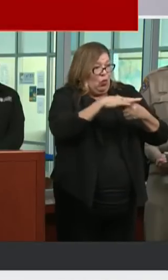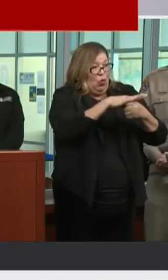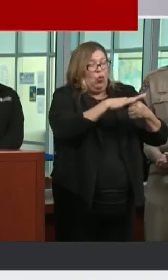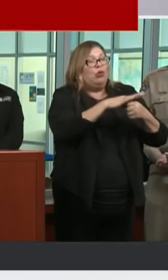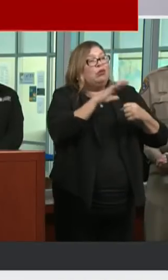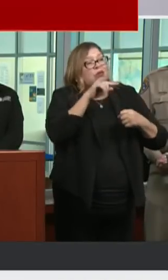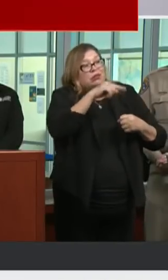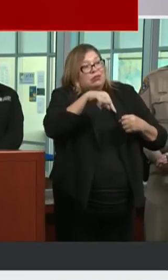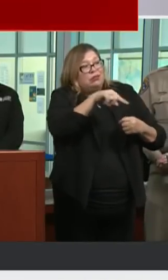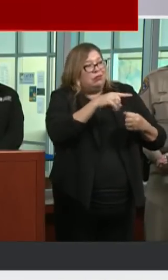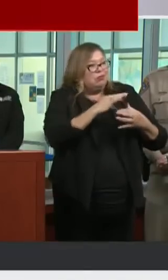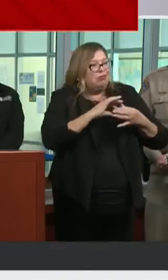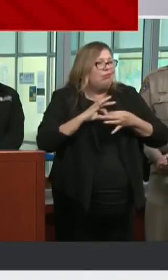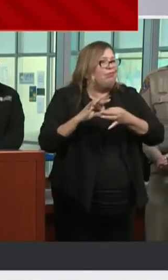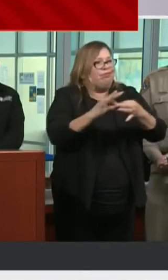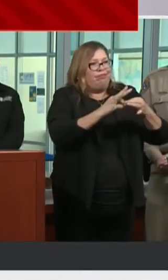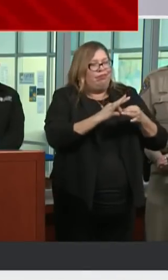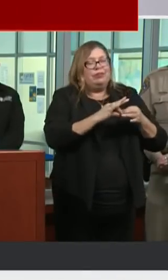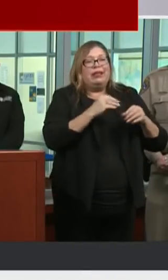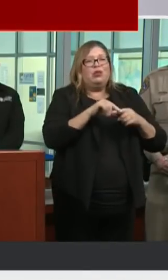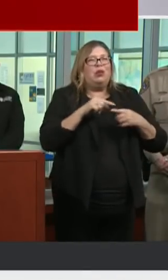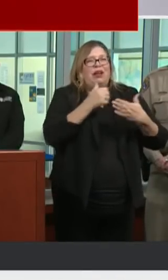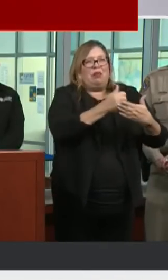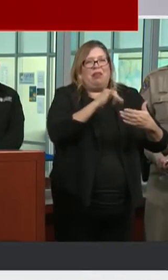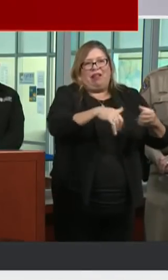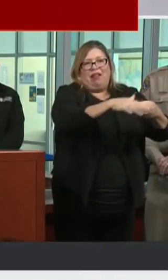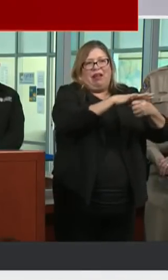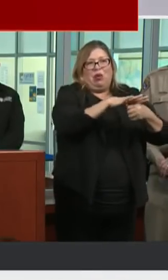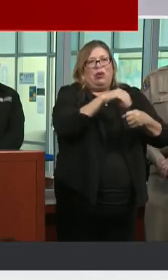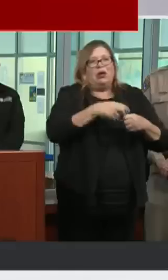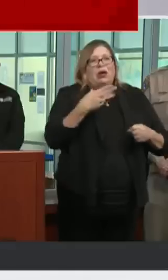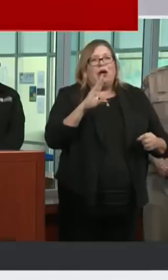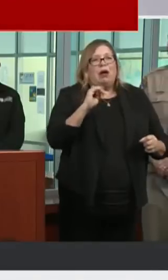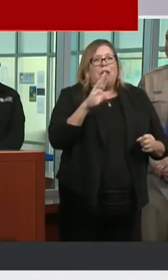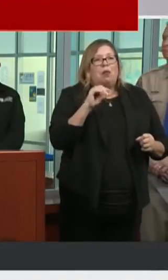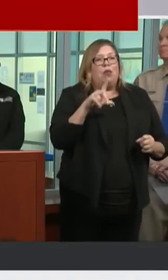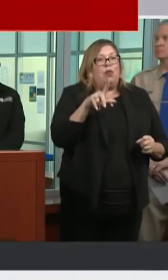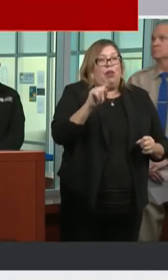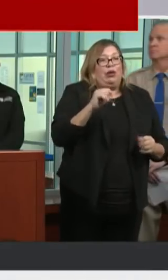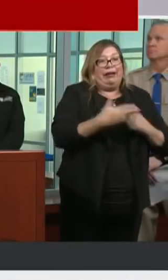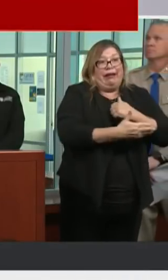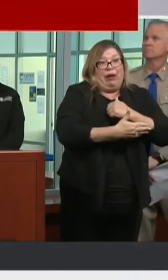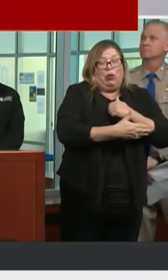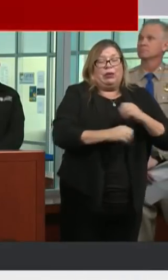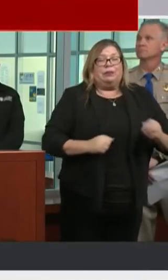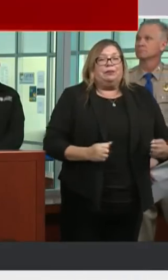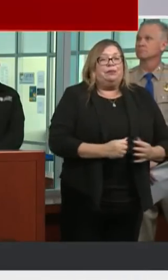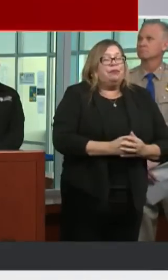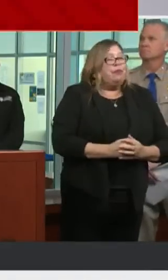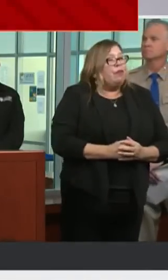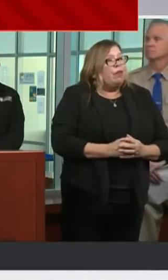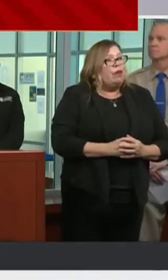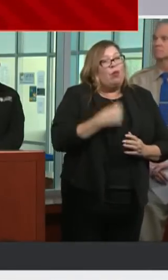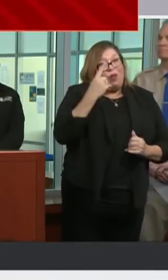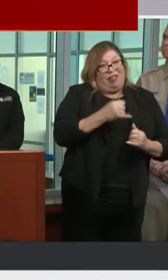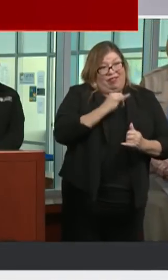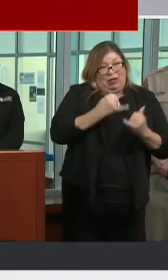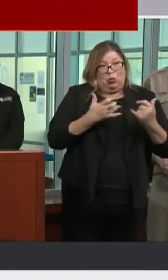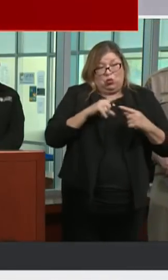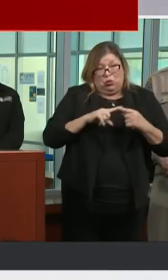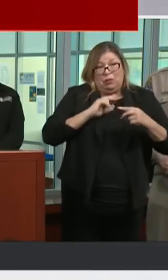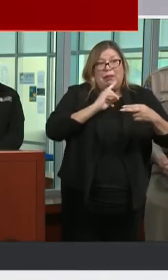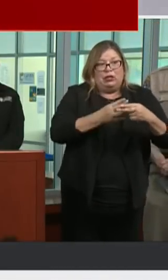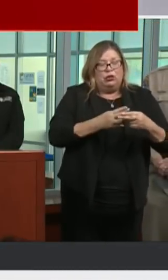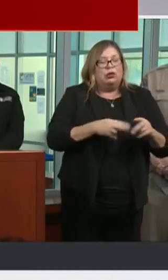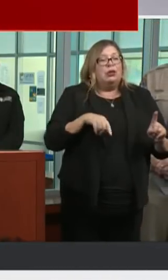the Humboldt County area. One last item I'd like to mention as well is that Caltrans has various